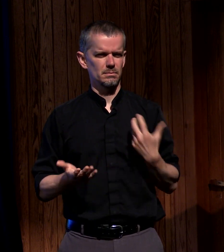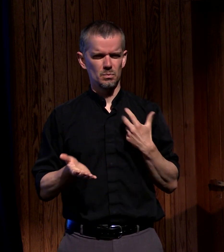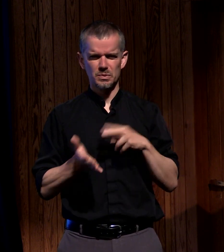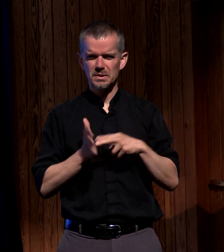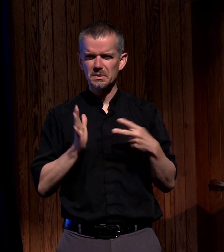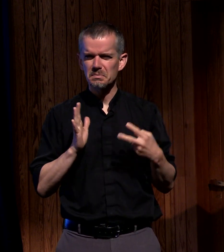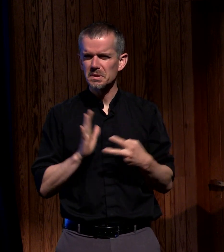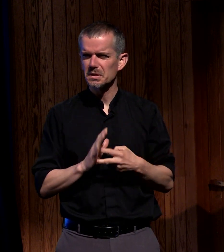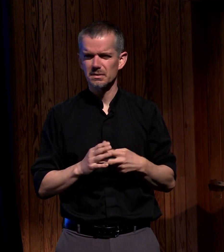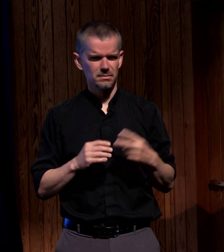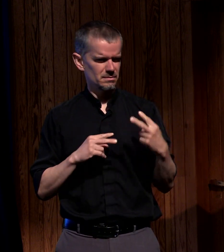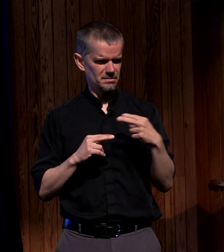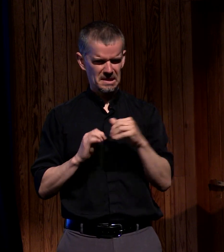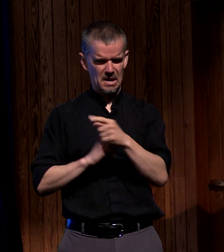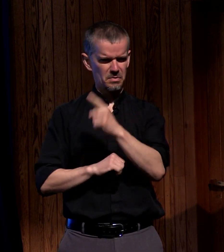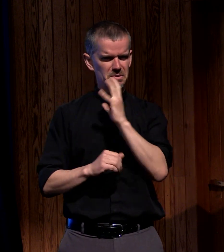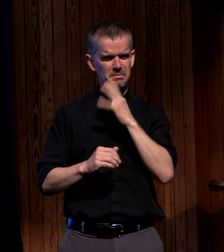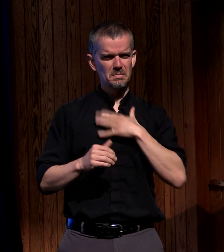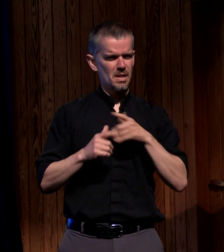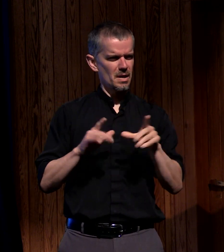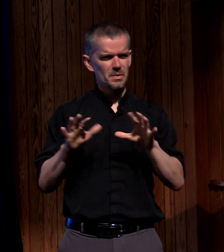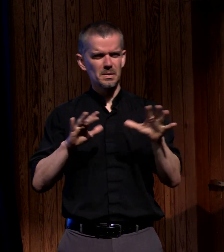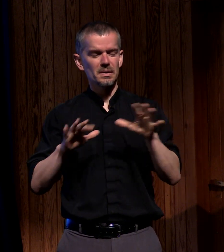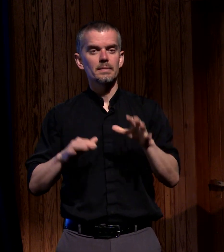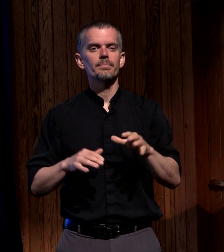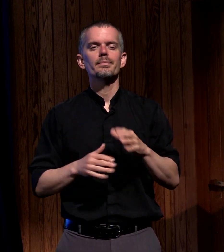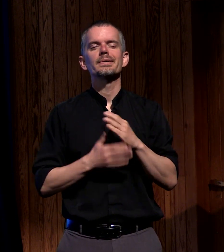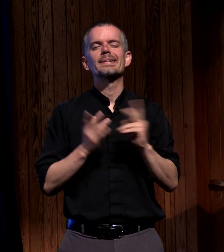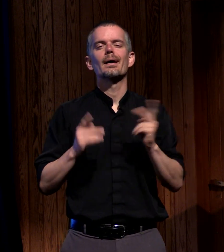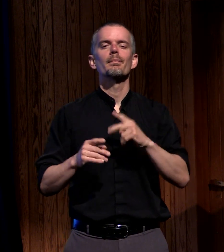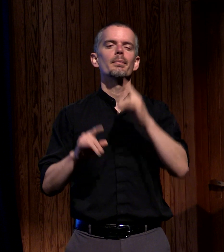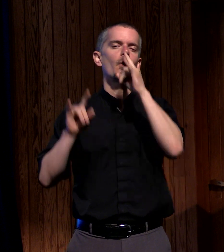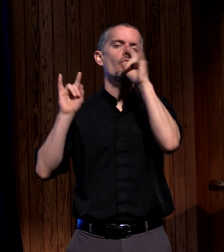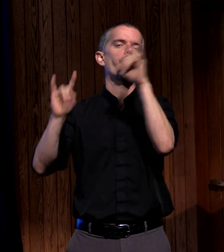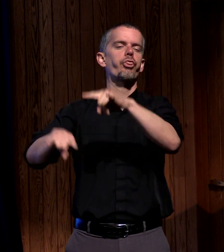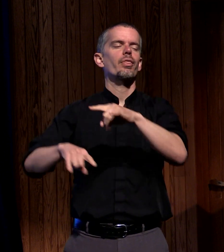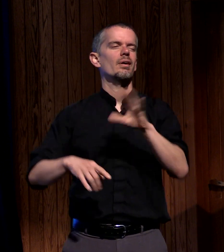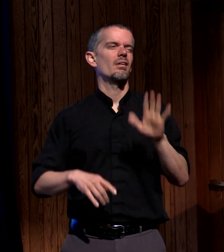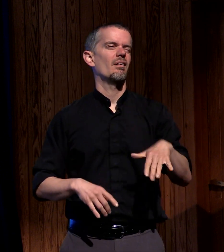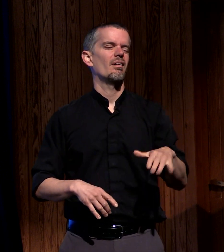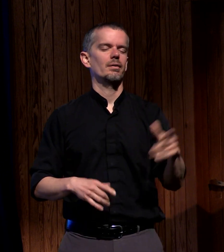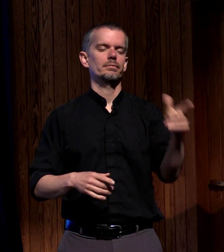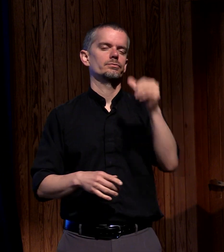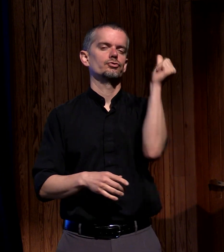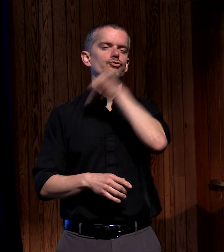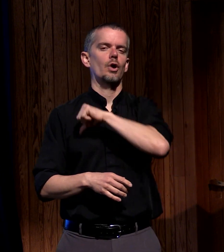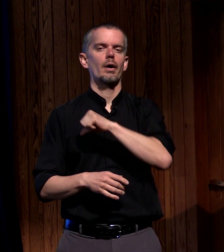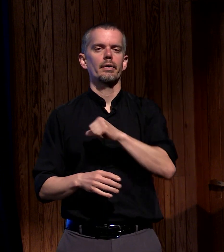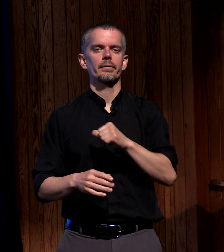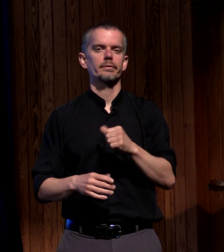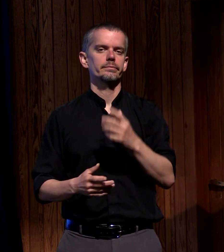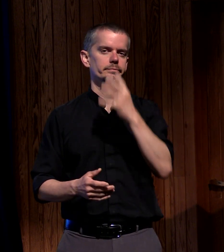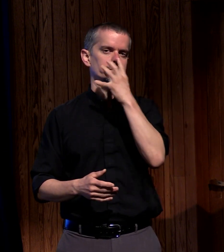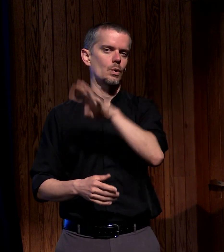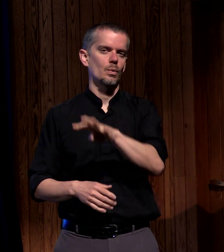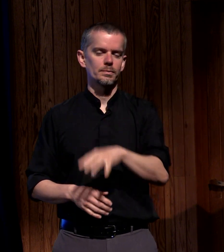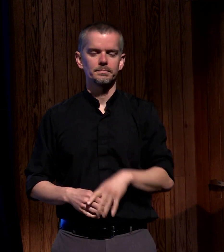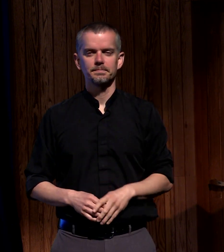they asked each other but others in the crowd ridiculed them saying they're just drunk that's all